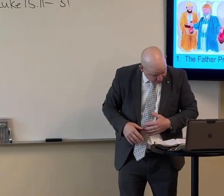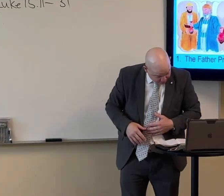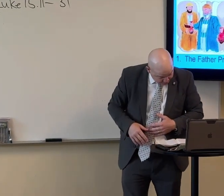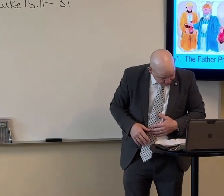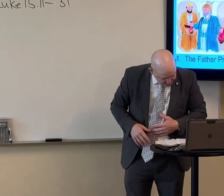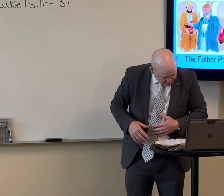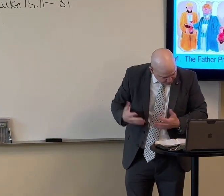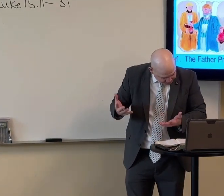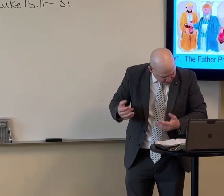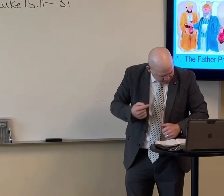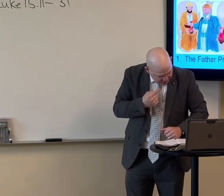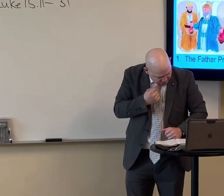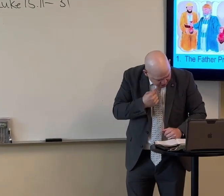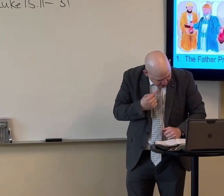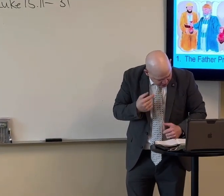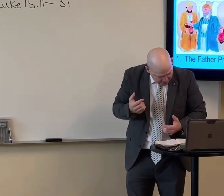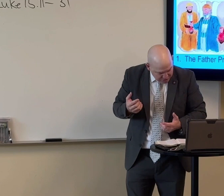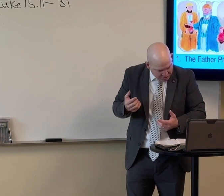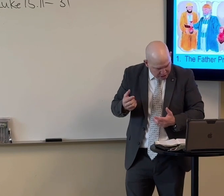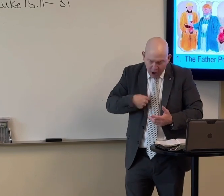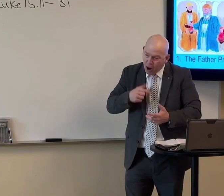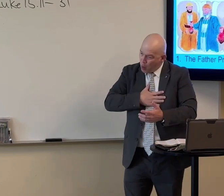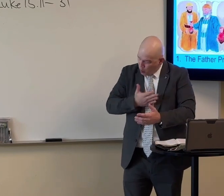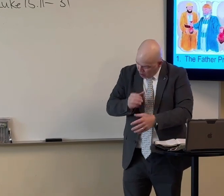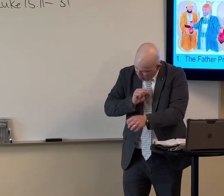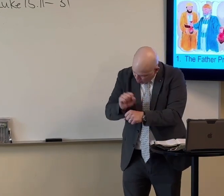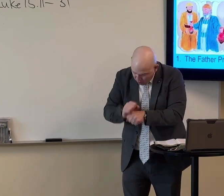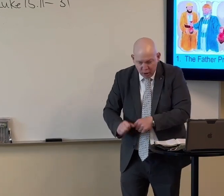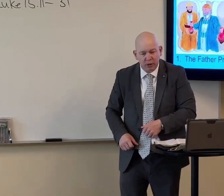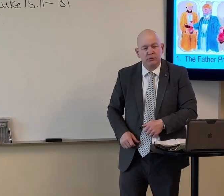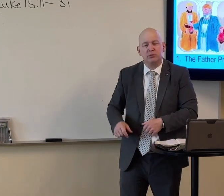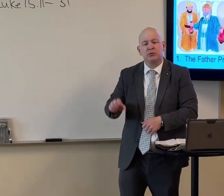he sent him into his fields to feed swine.